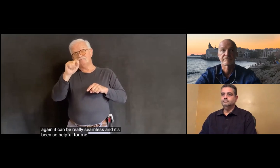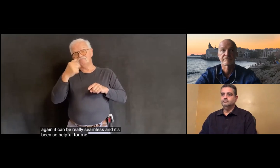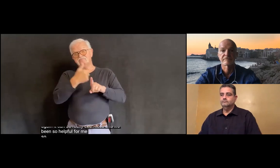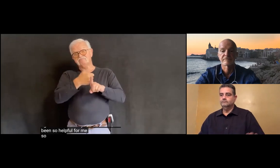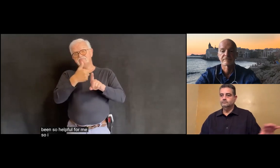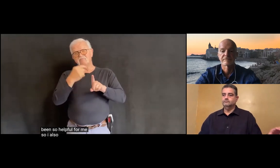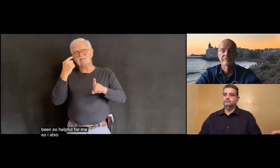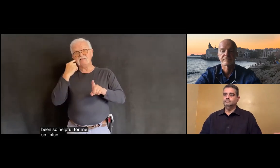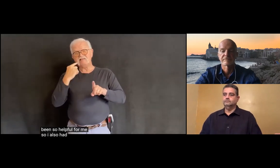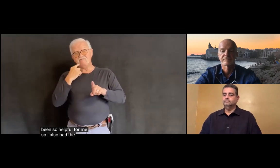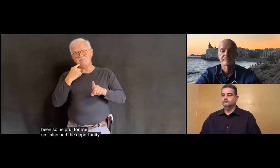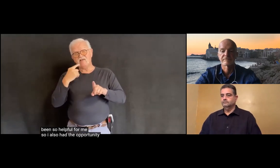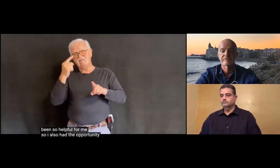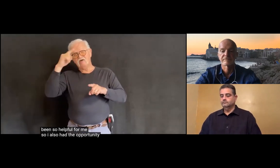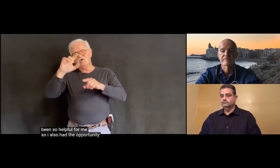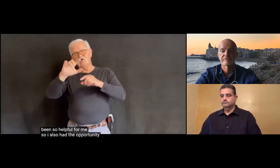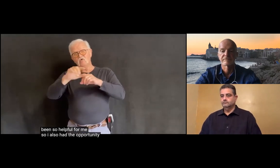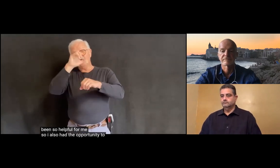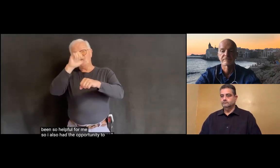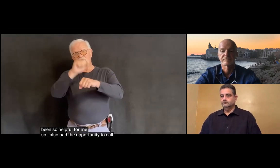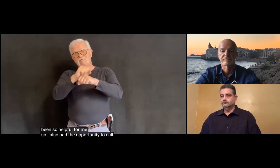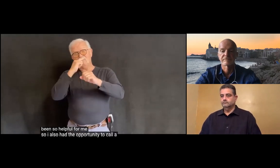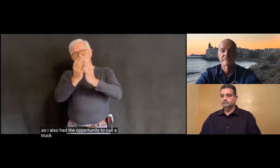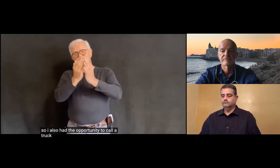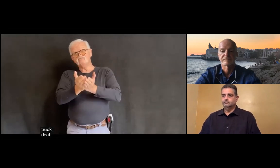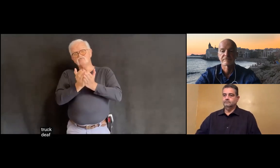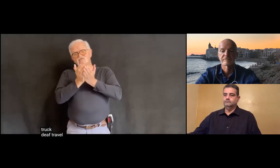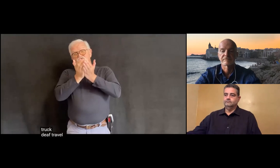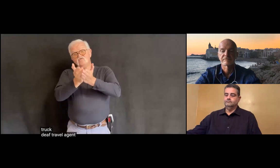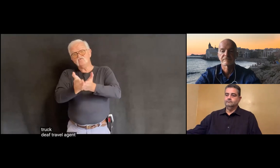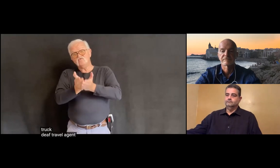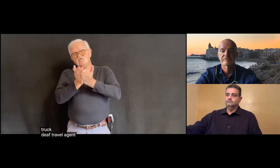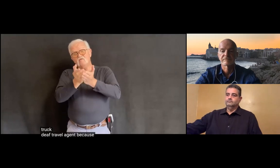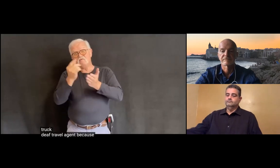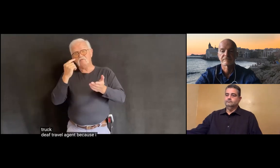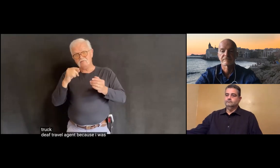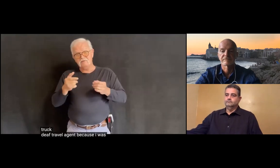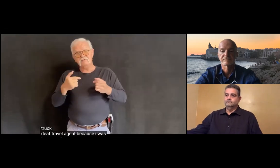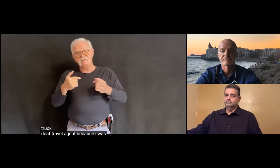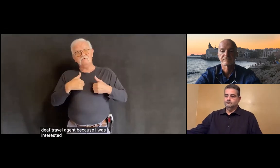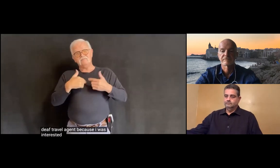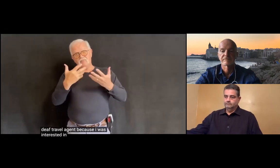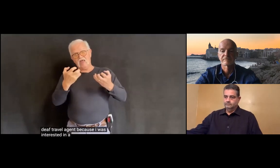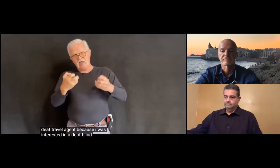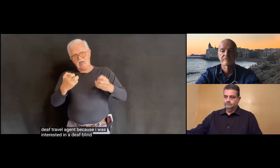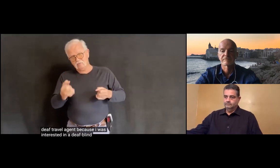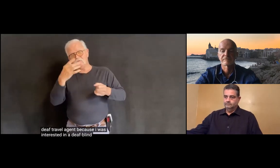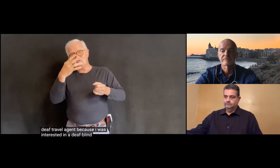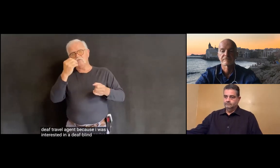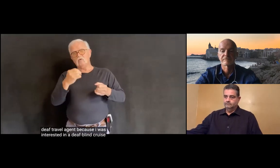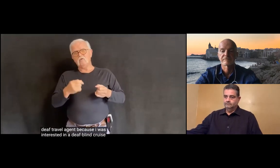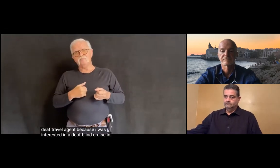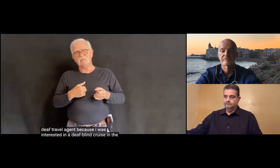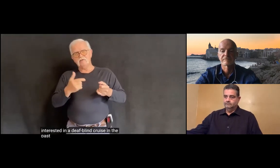So I also had the opportunity to call the deaf travel agent with the WC specifically deafblind